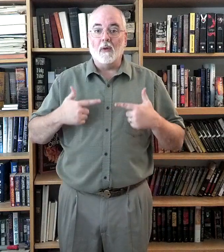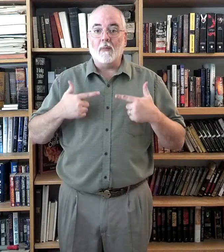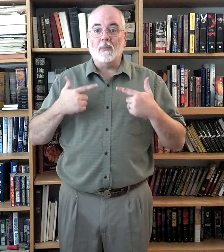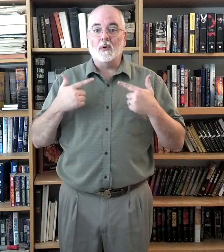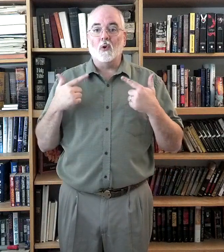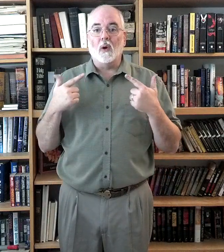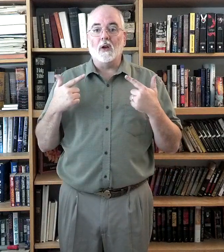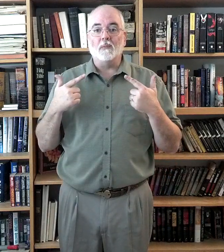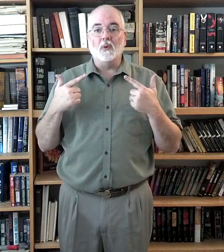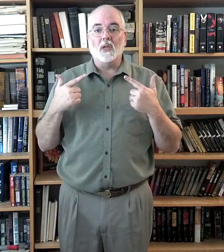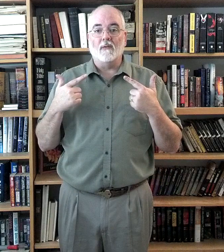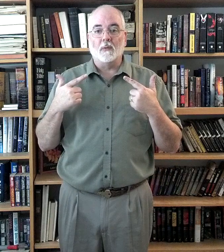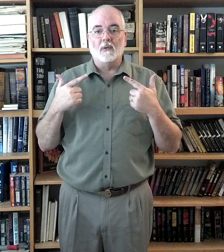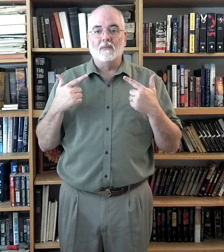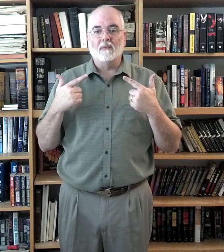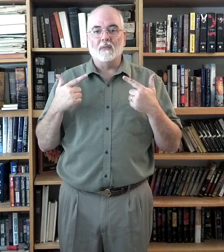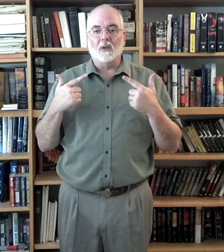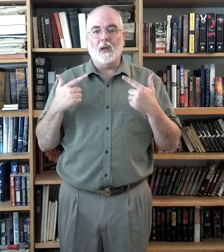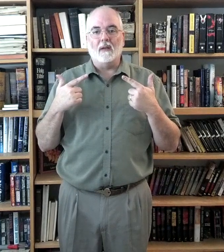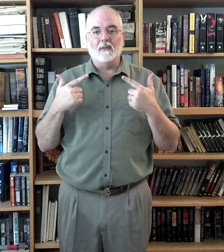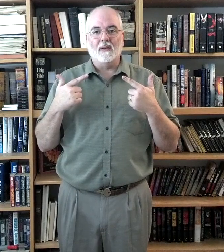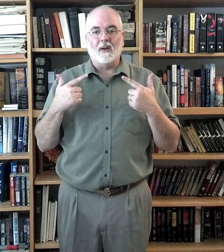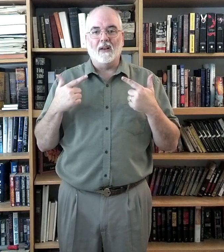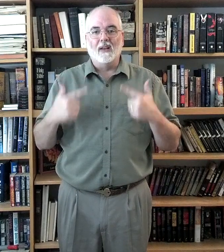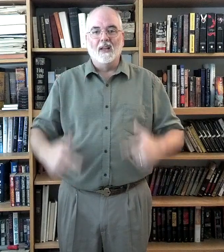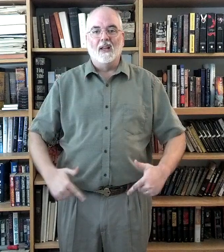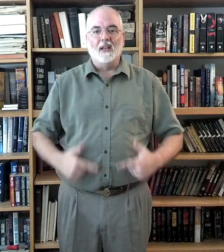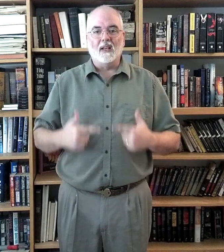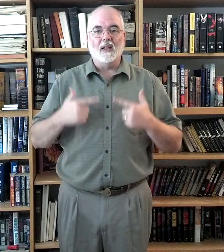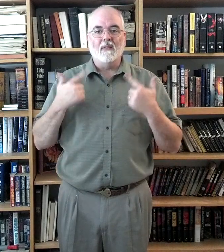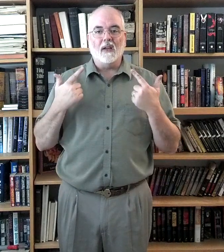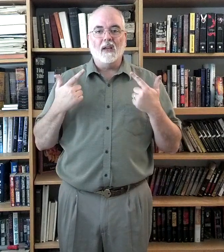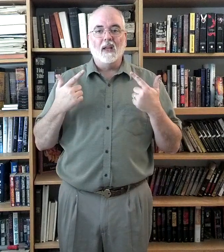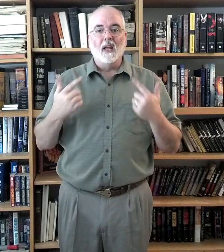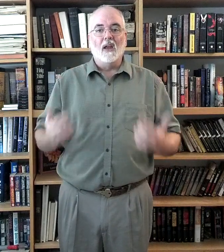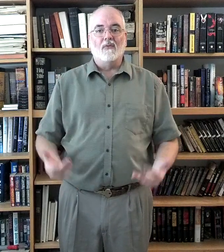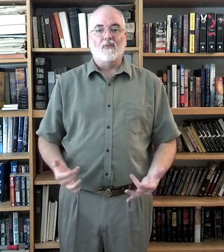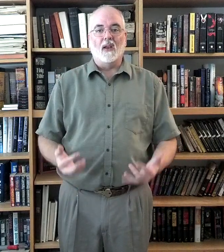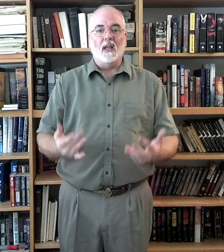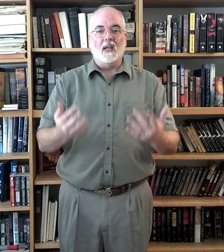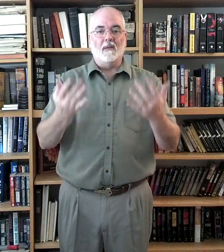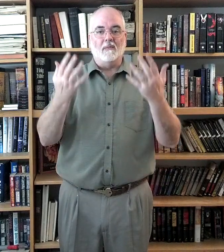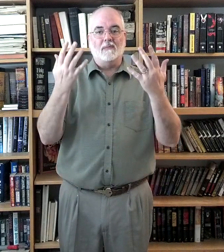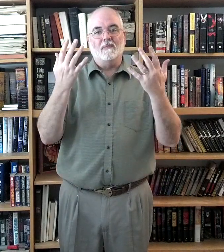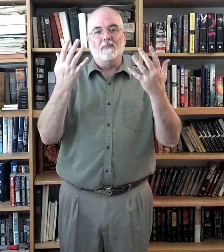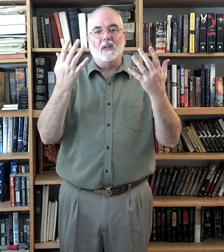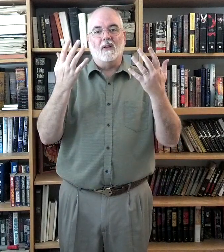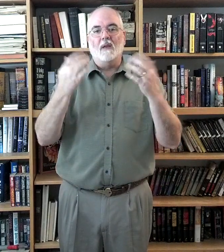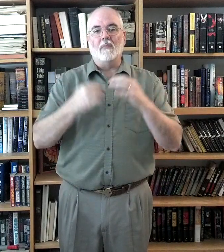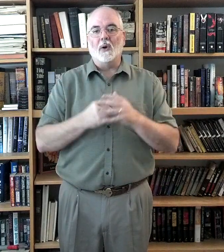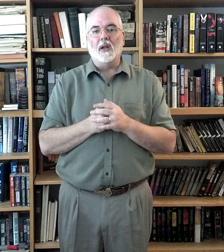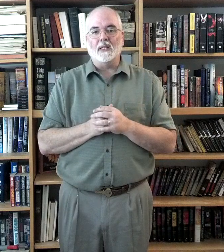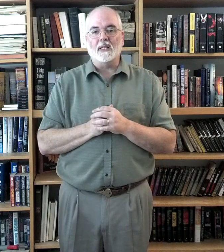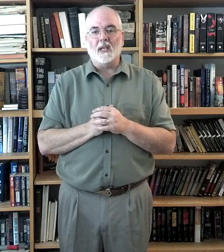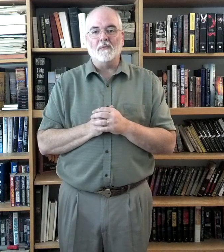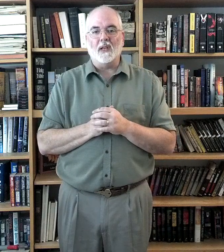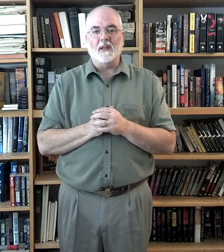up to where it's most comfortable and quit. All right? Living flame. And burning is the same sign.